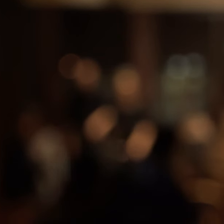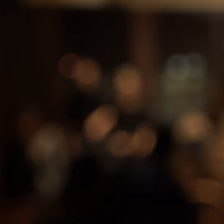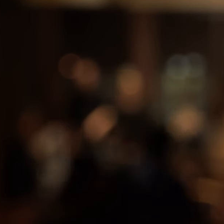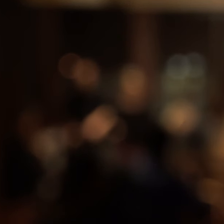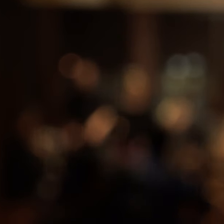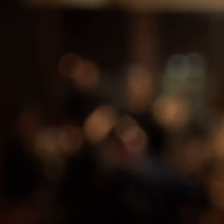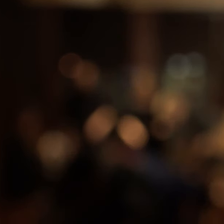I'll you soon. Bye.